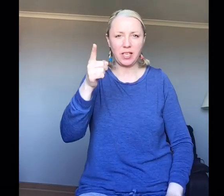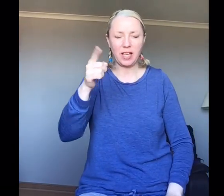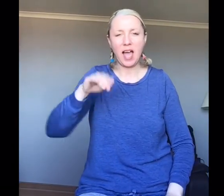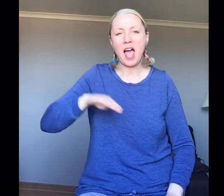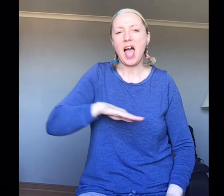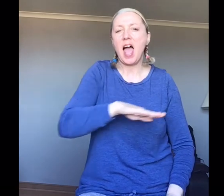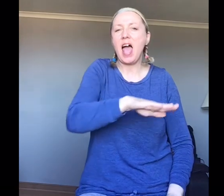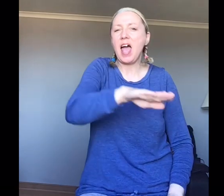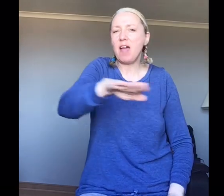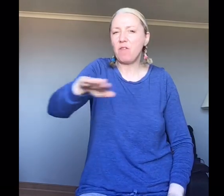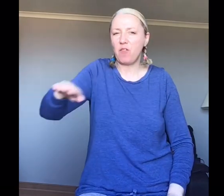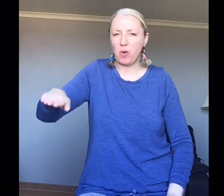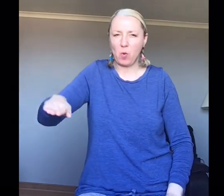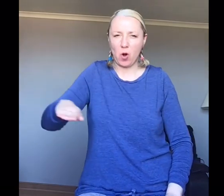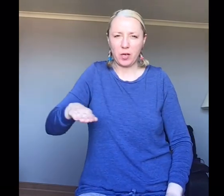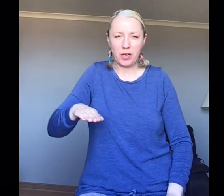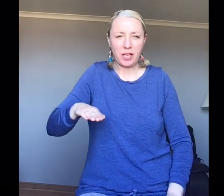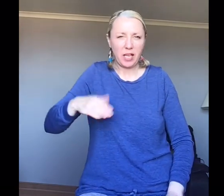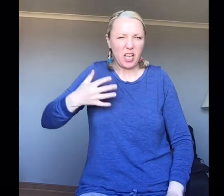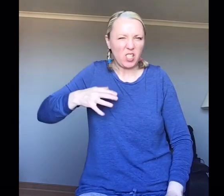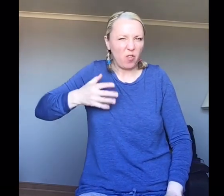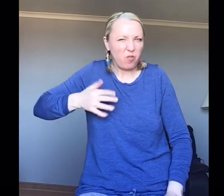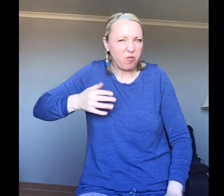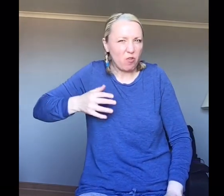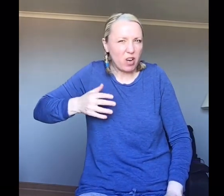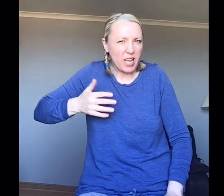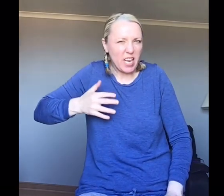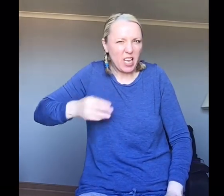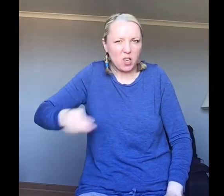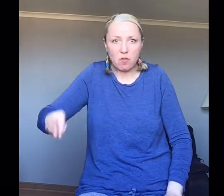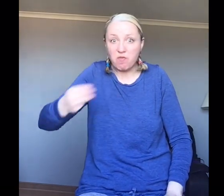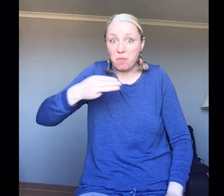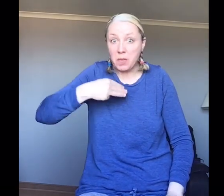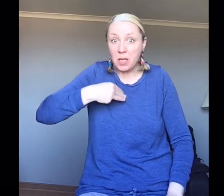everyone is afraid of me.